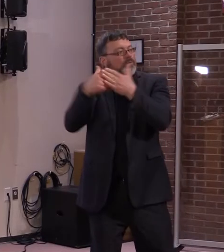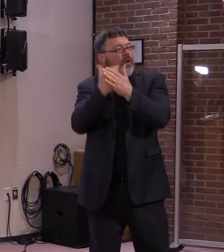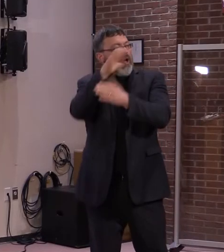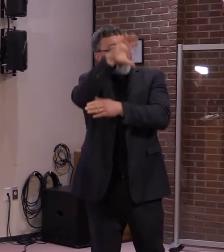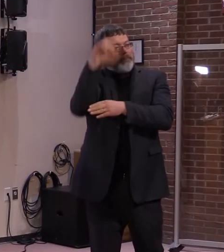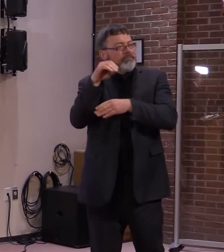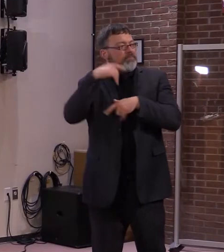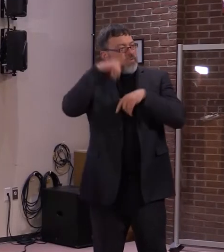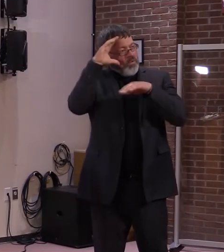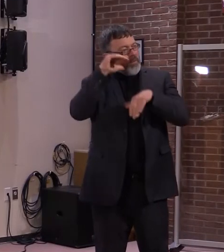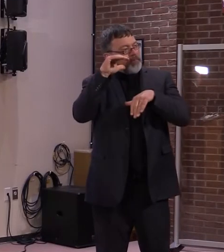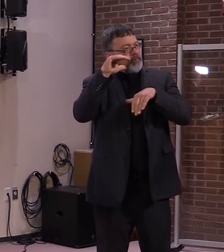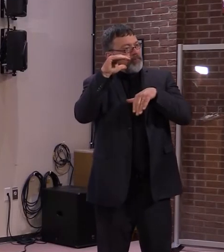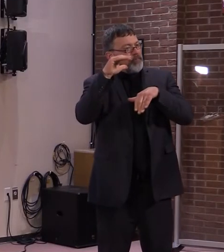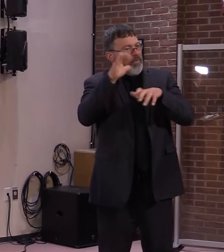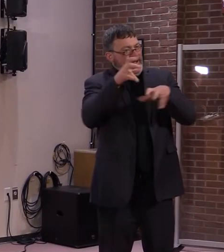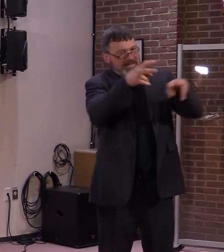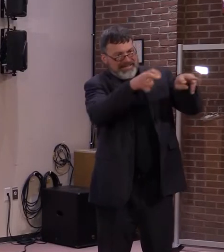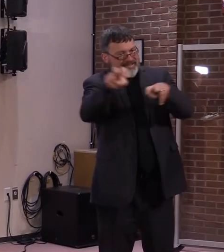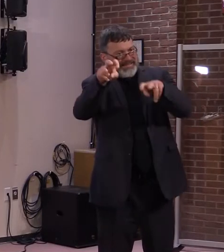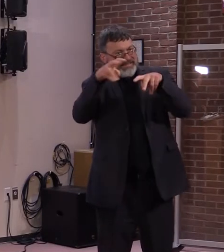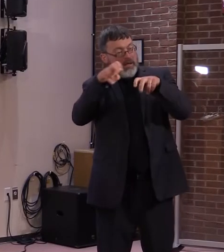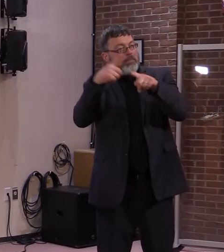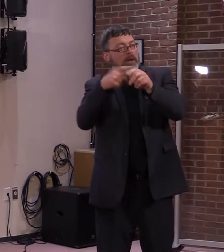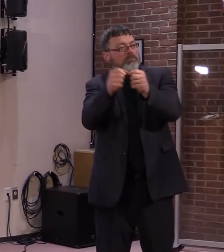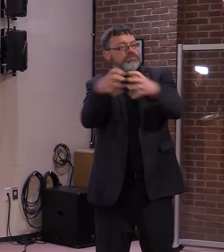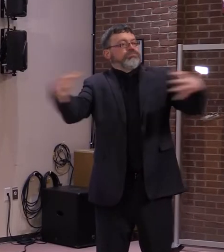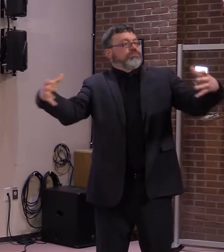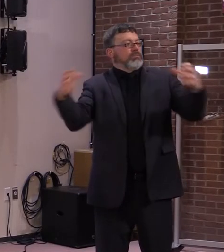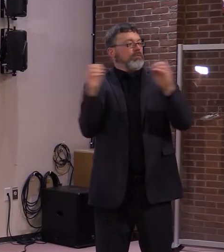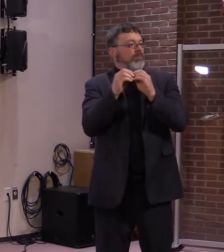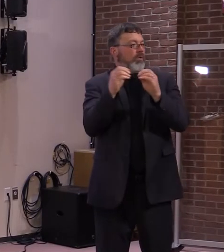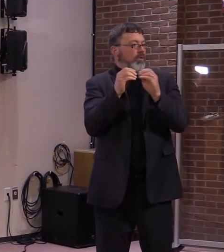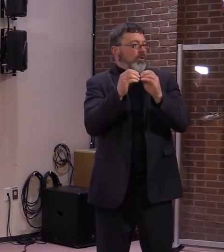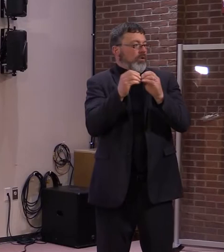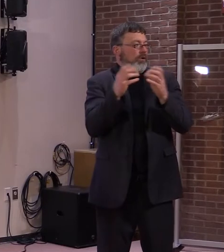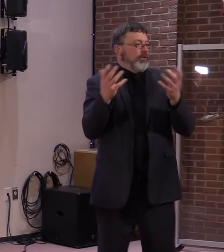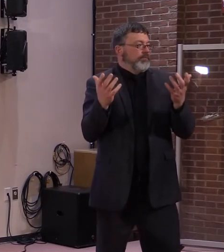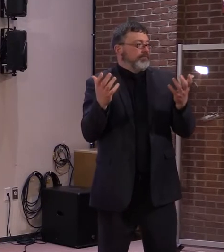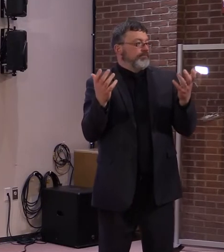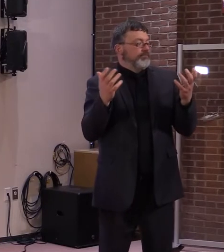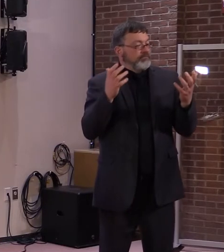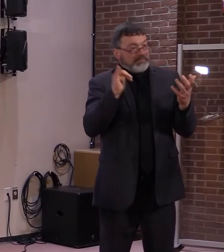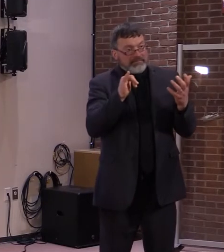our best to connect them, those employees with some viable alternatives.